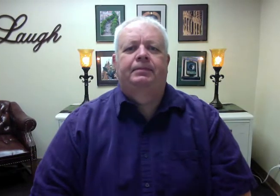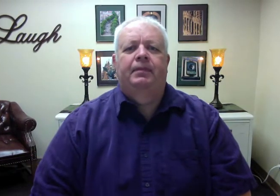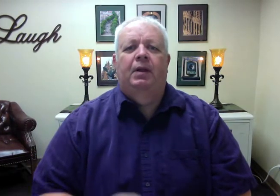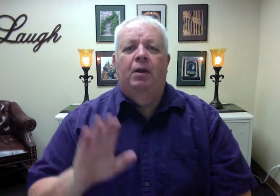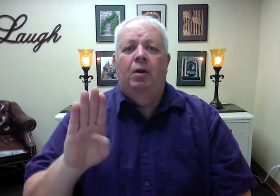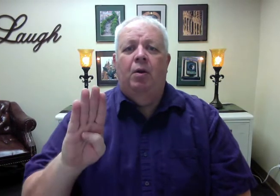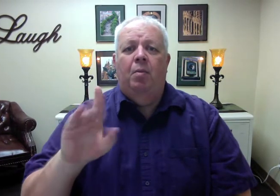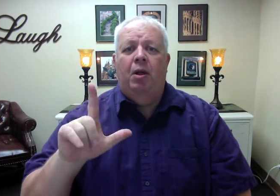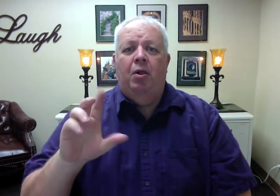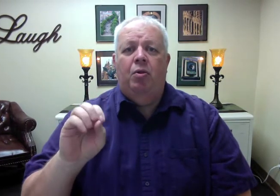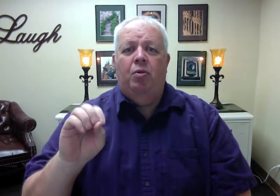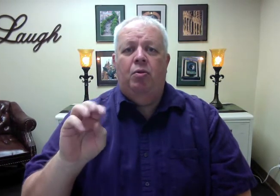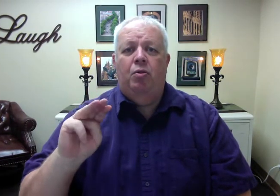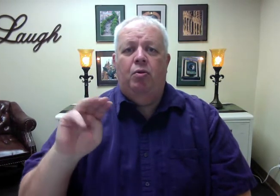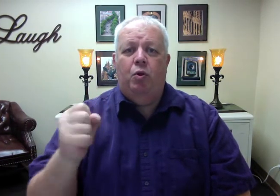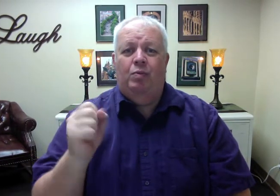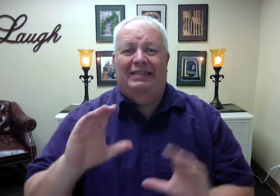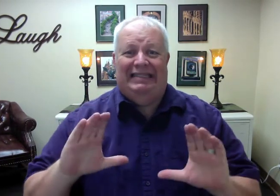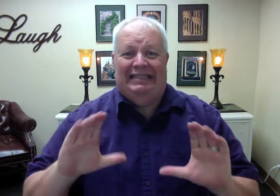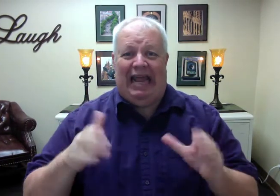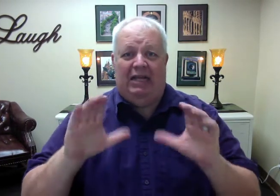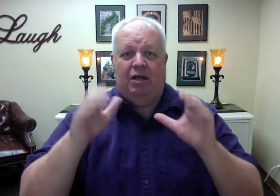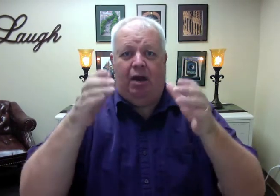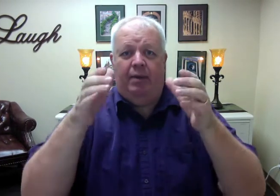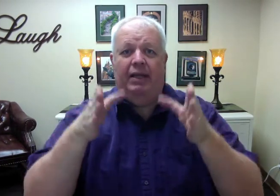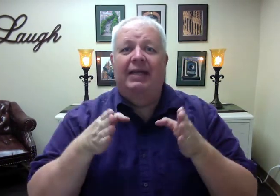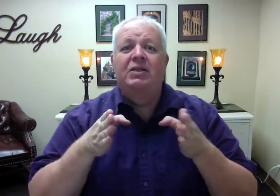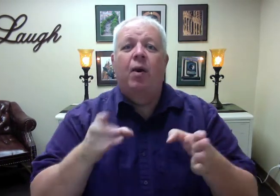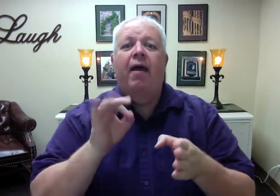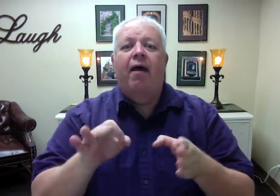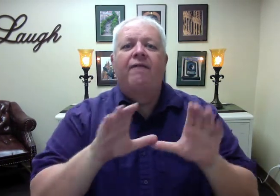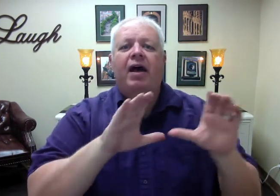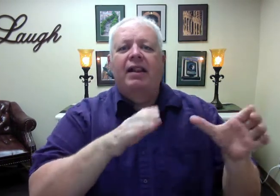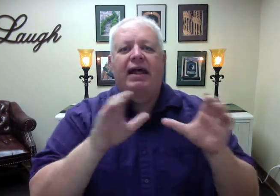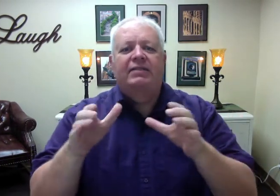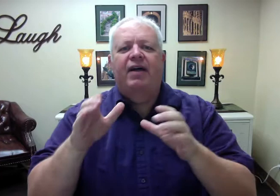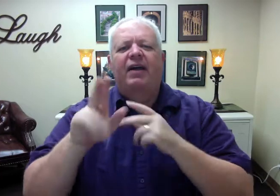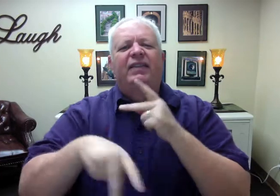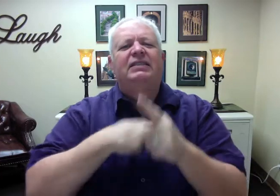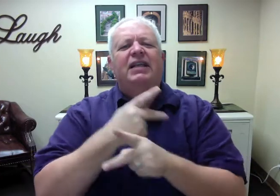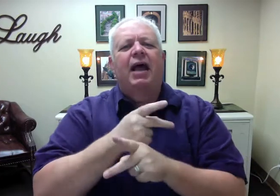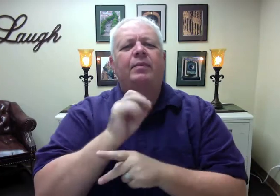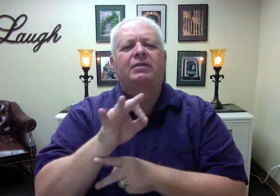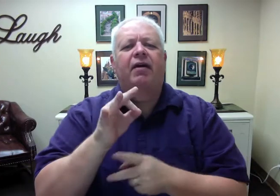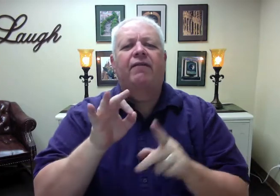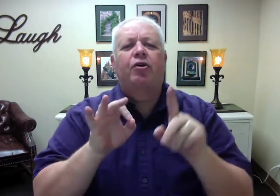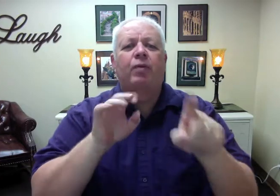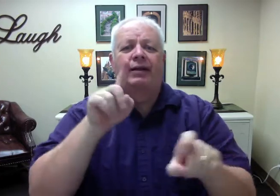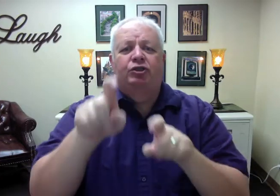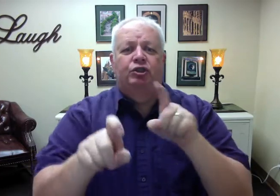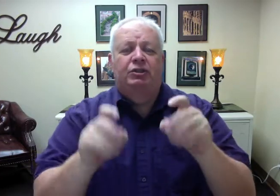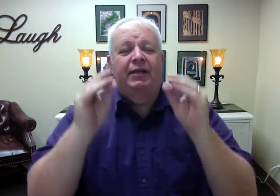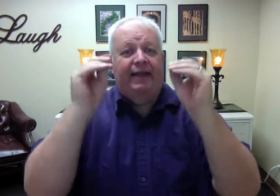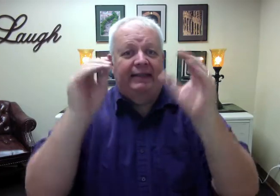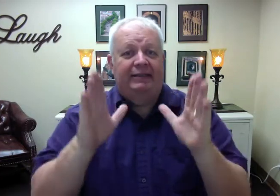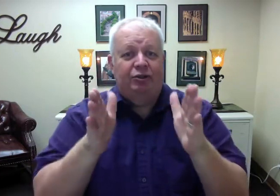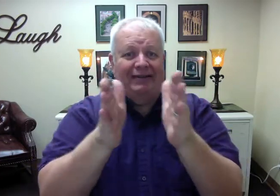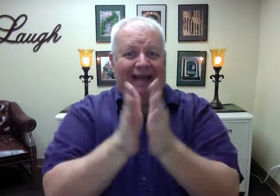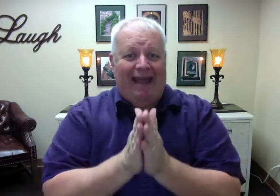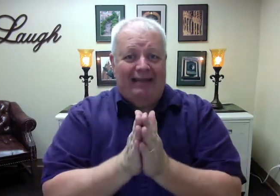Bloom's Taxonomy is a way of classifying the types of questions that teachers ask their